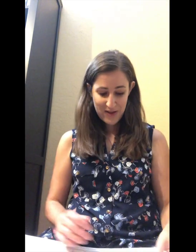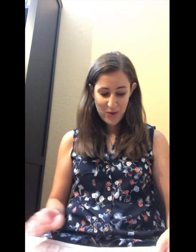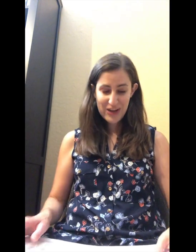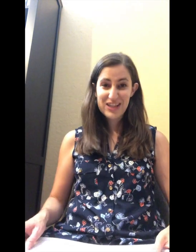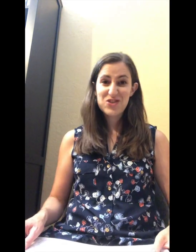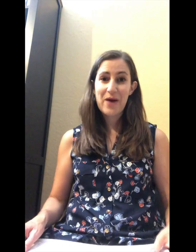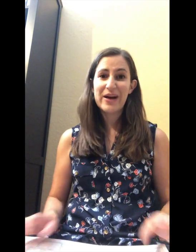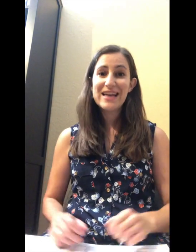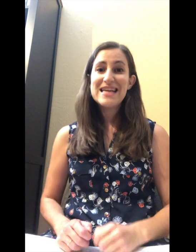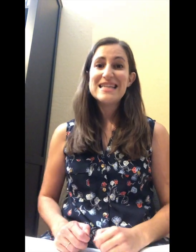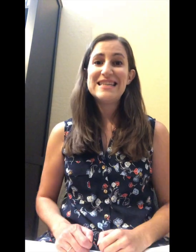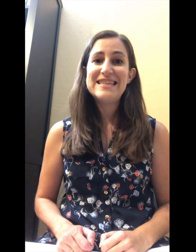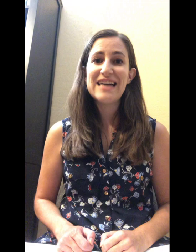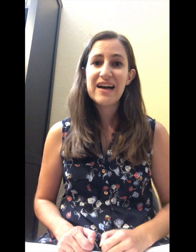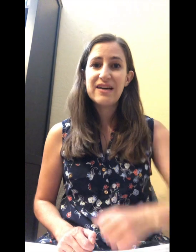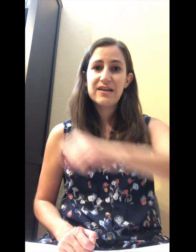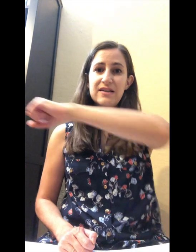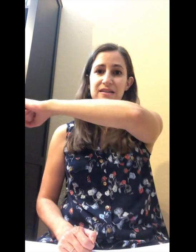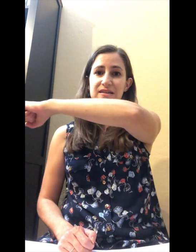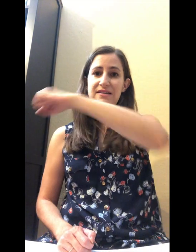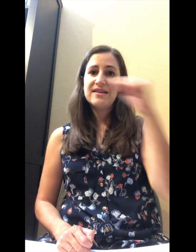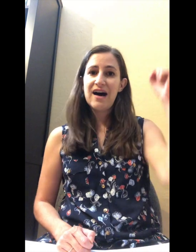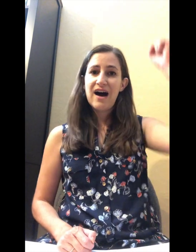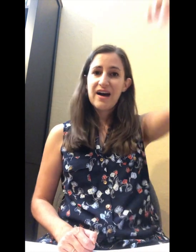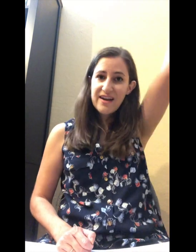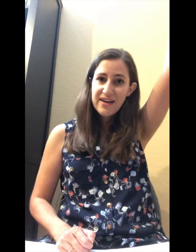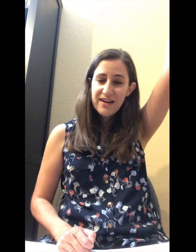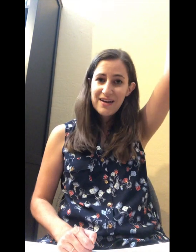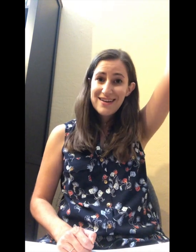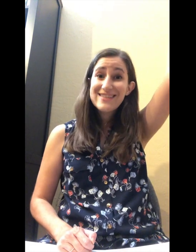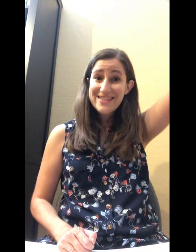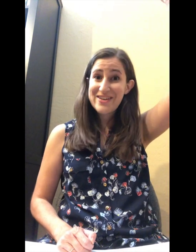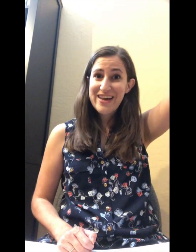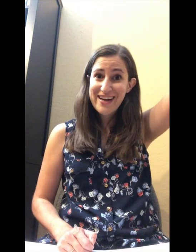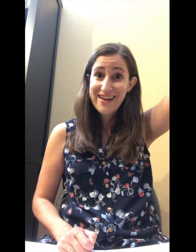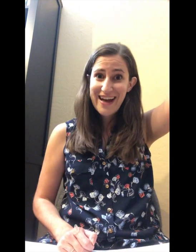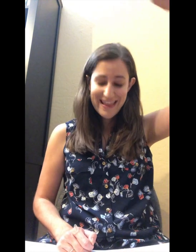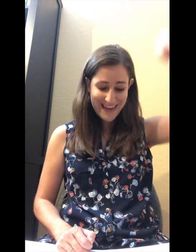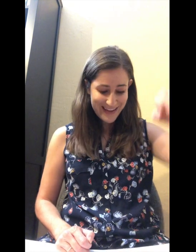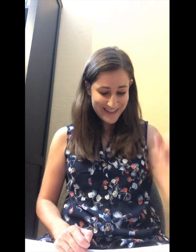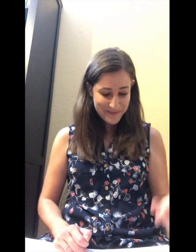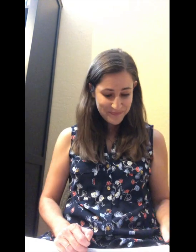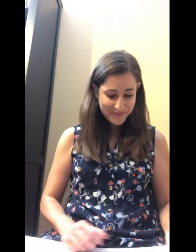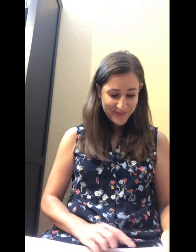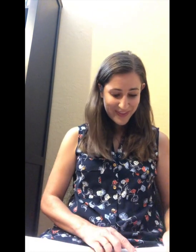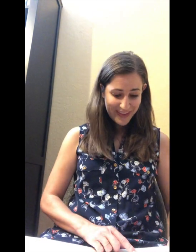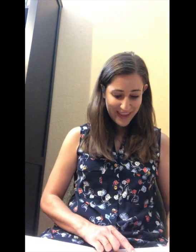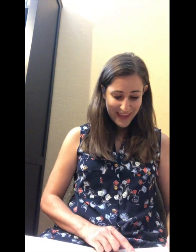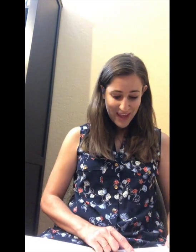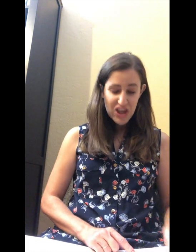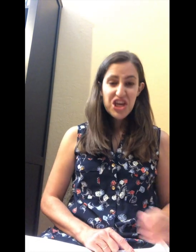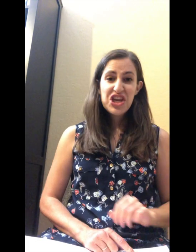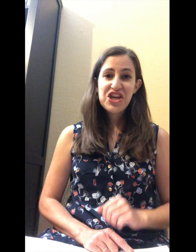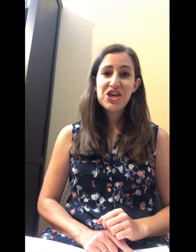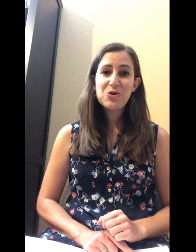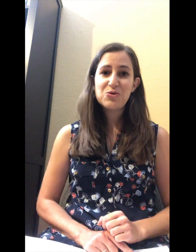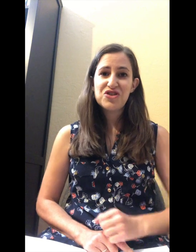of the word. Let's try one. Duck. Duck. Do you hear that at the end? Huge.